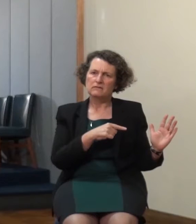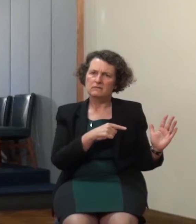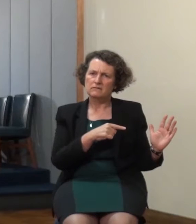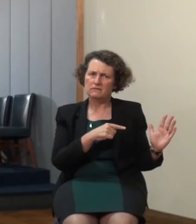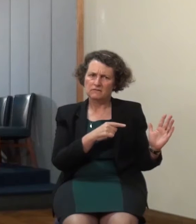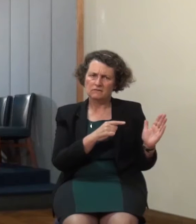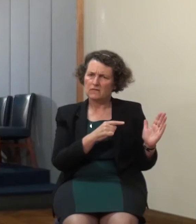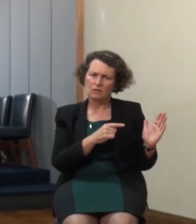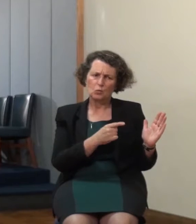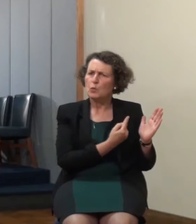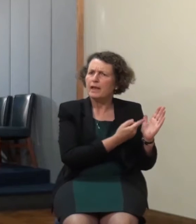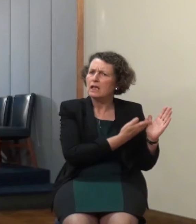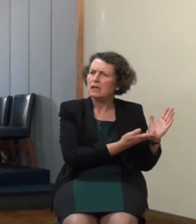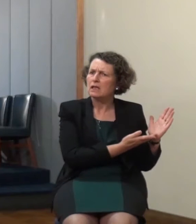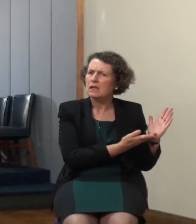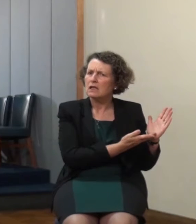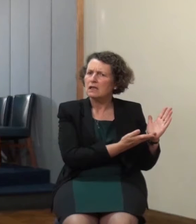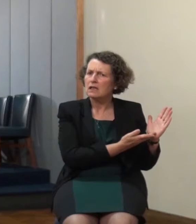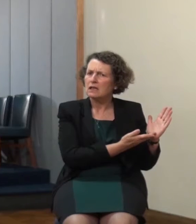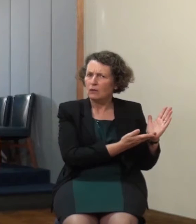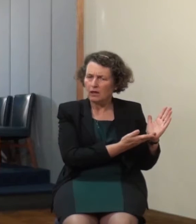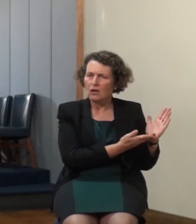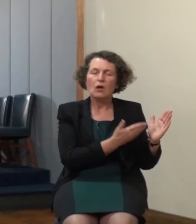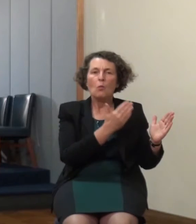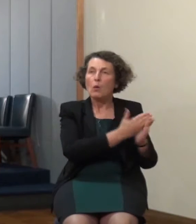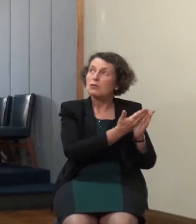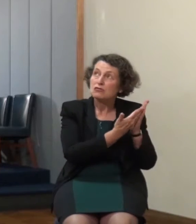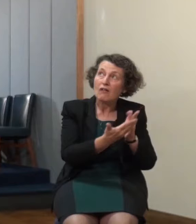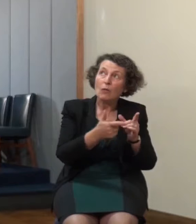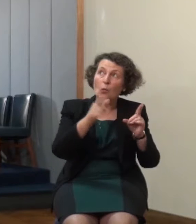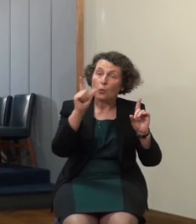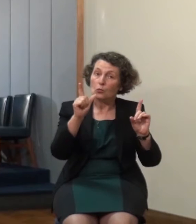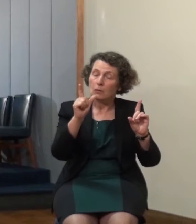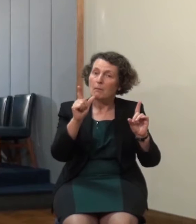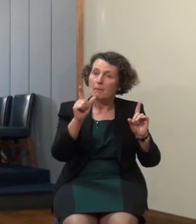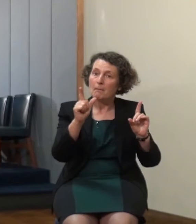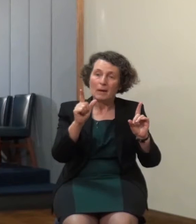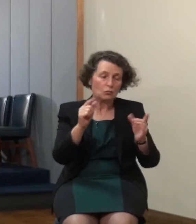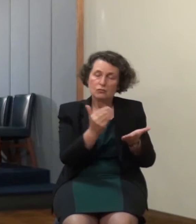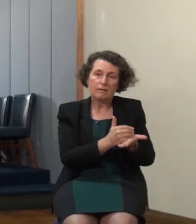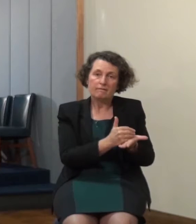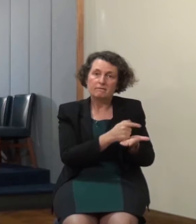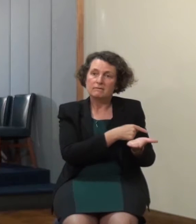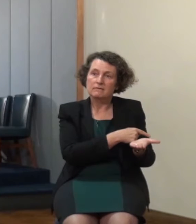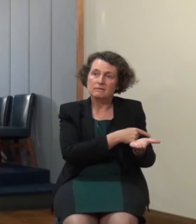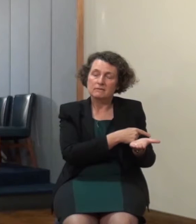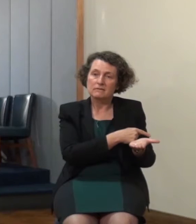out but even saved people can behave like the unsaved equally foolishly and